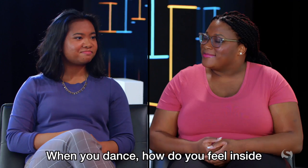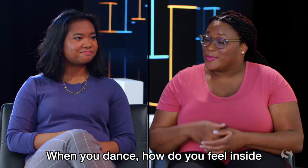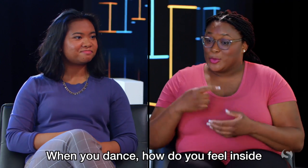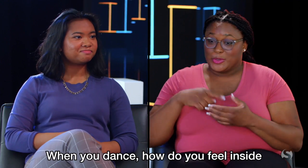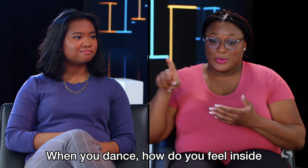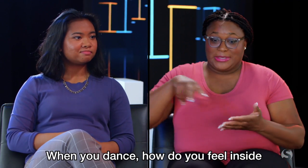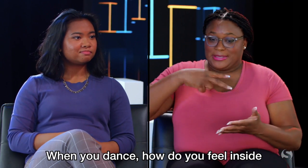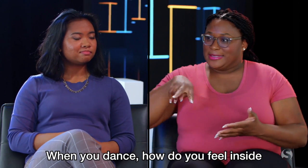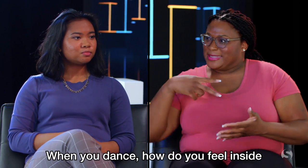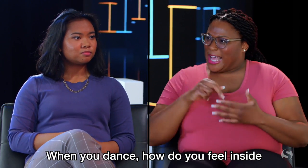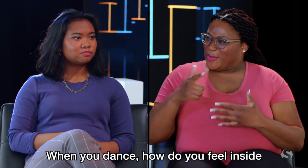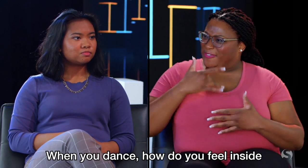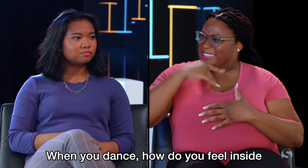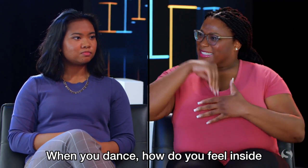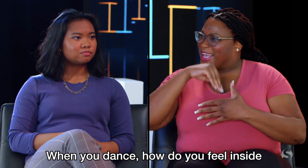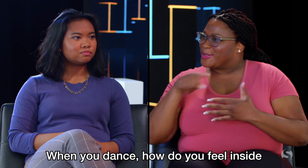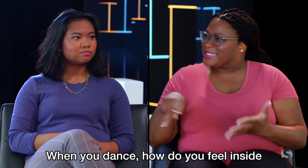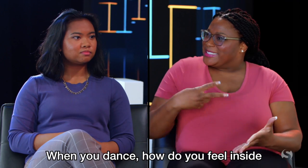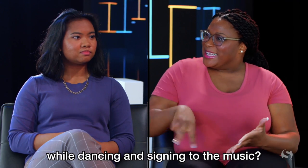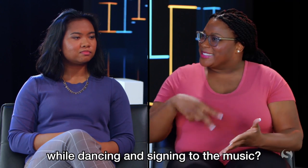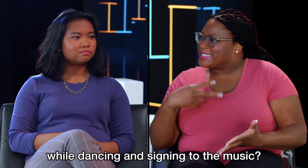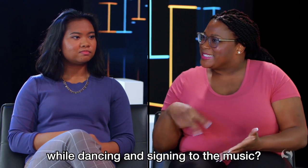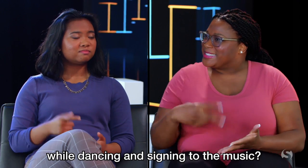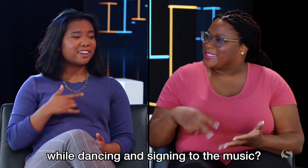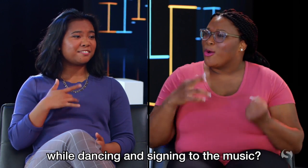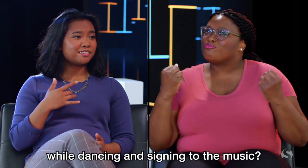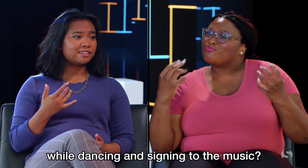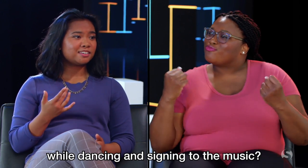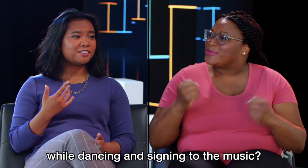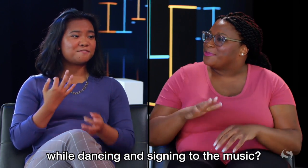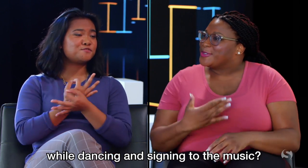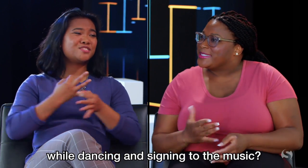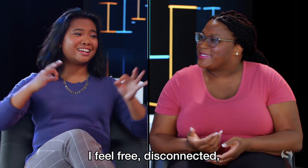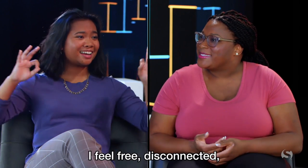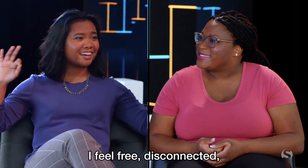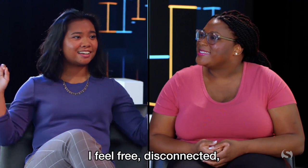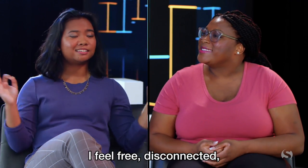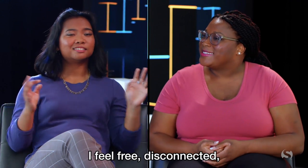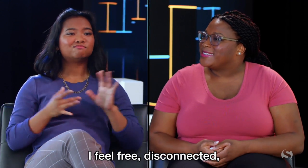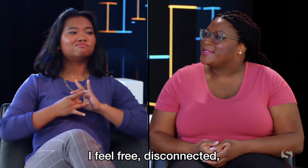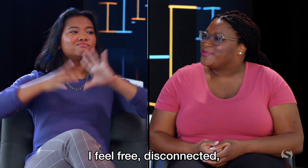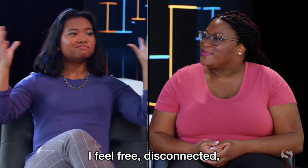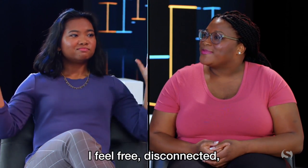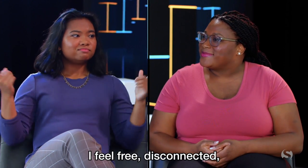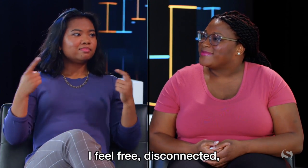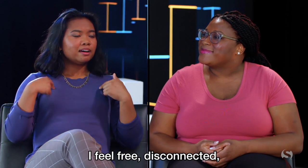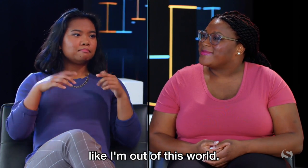When you dance, how do you feel inside while dancing and signing to the music? I feel free, disconnected,